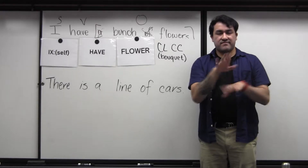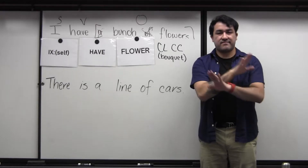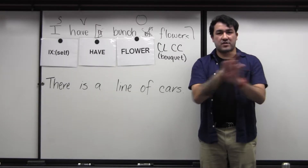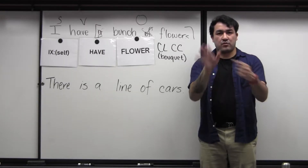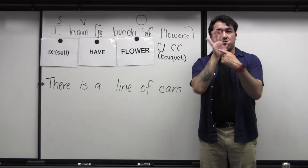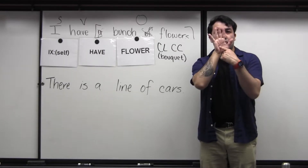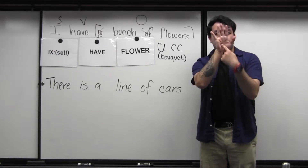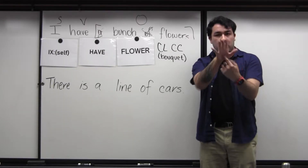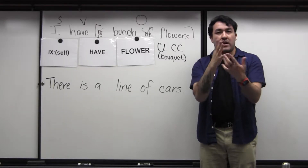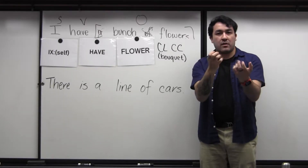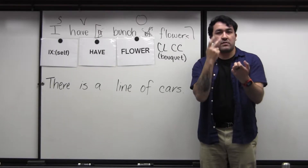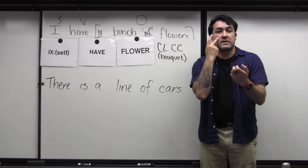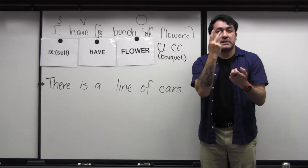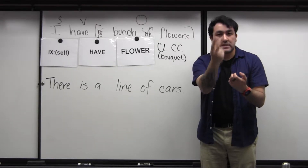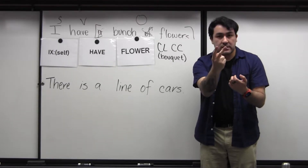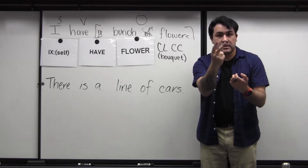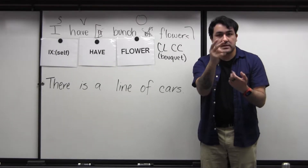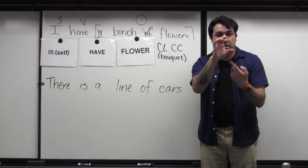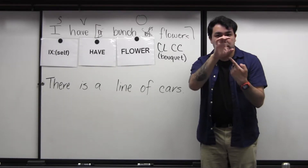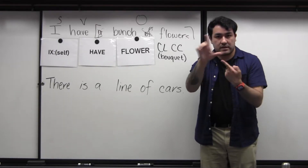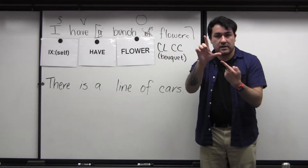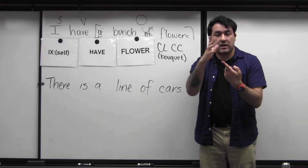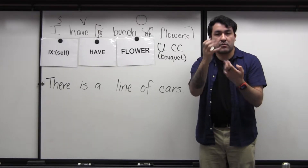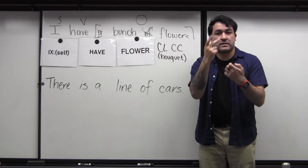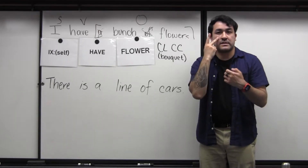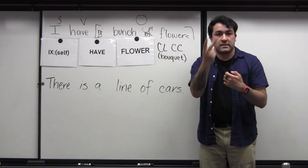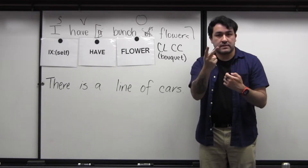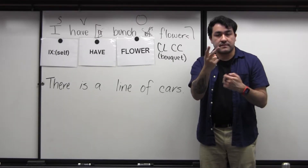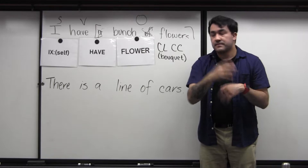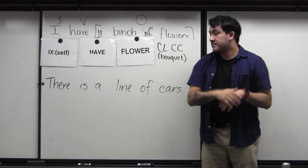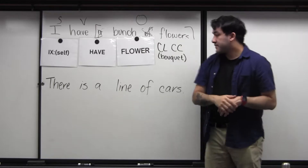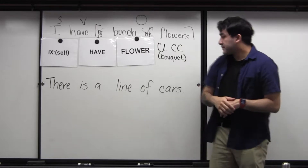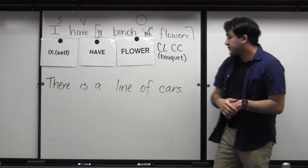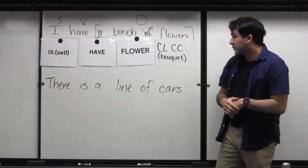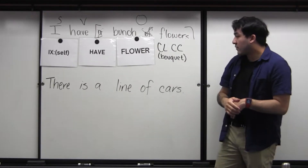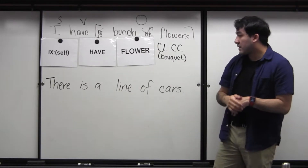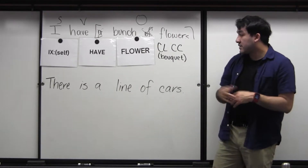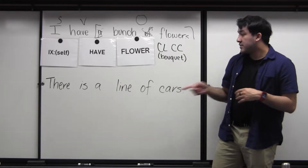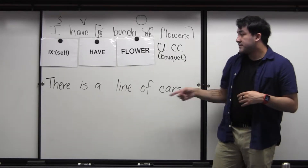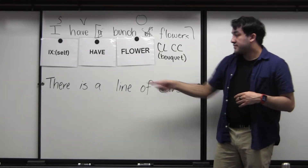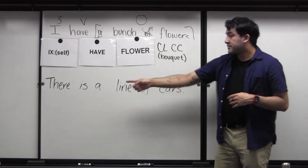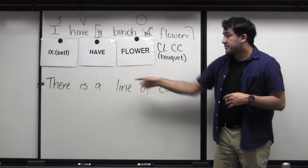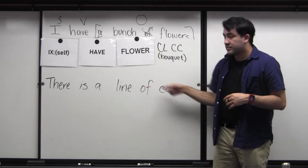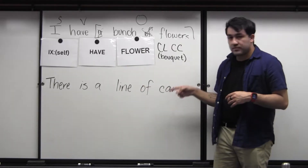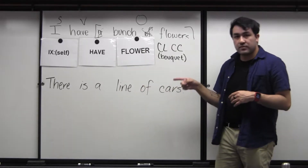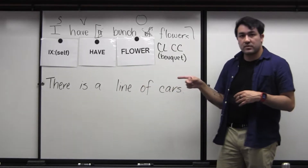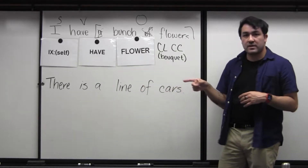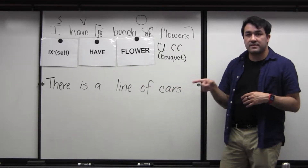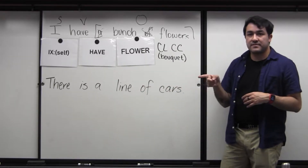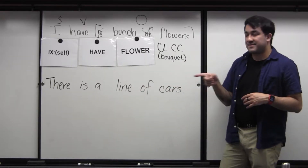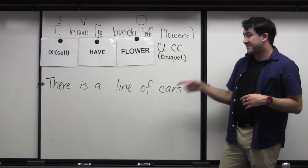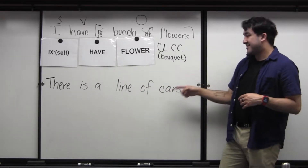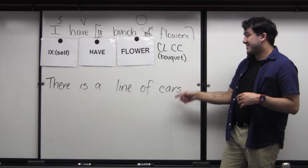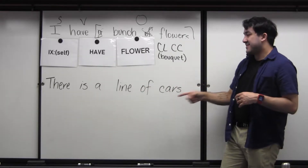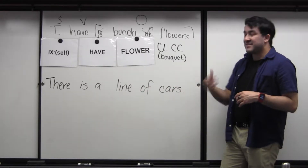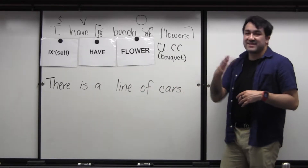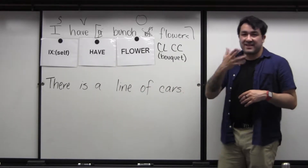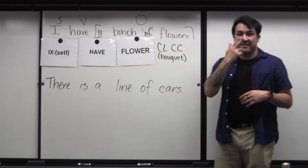Don't tell me, don't tell people, show people. What does it look like? We want to see the classifier. We want to see it. So